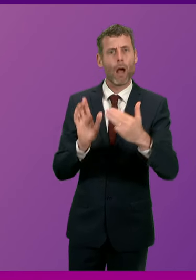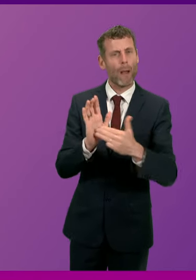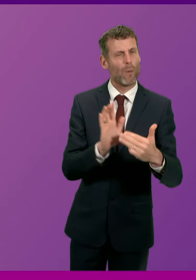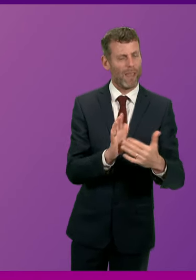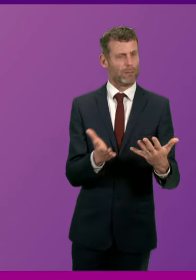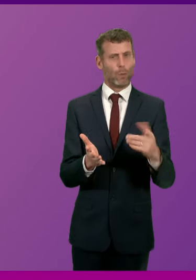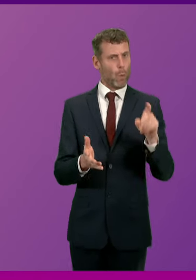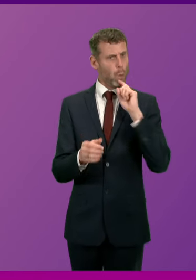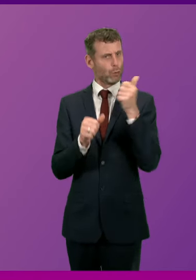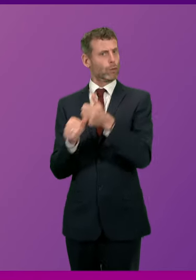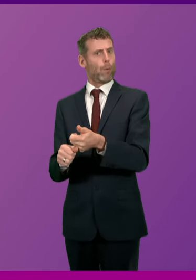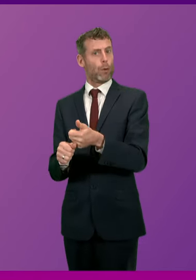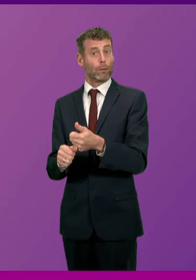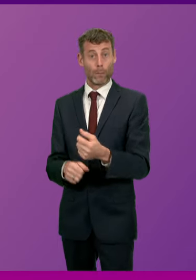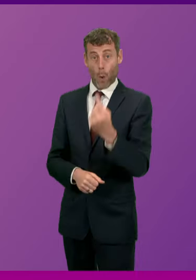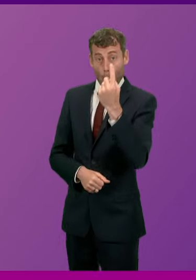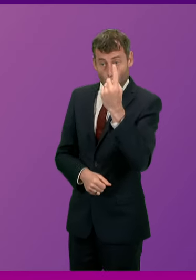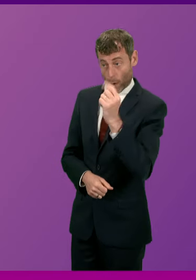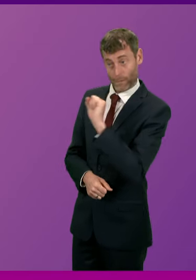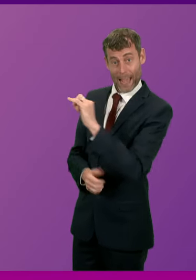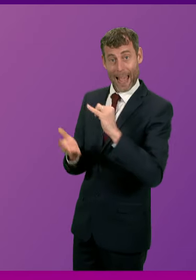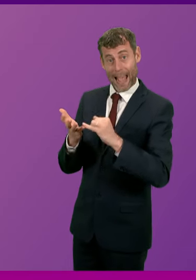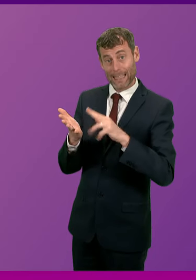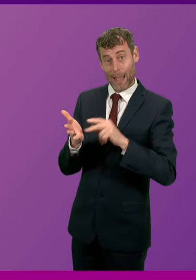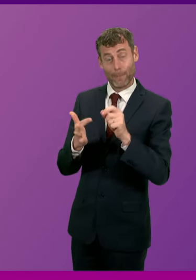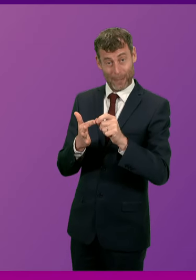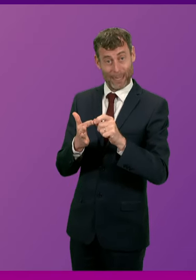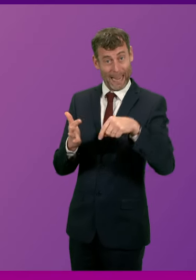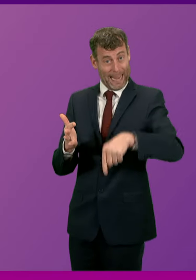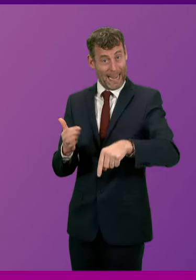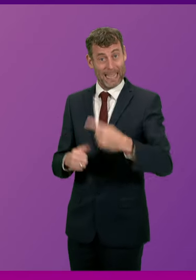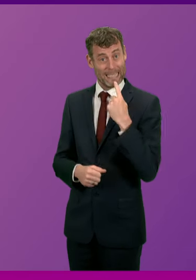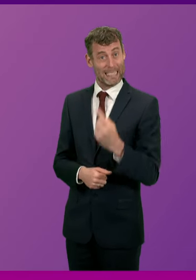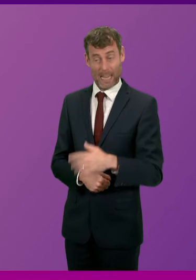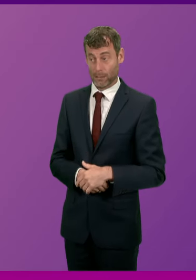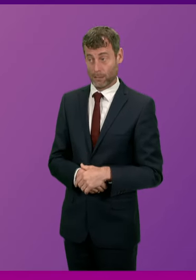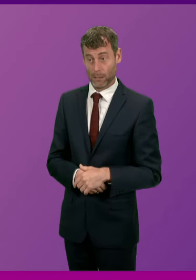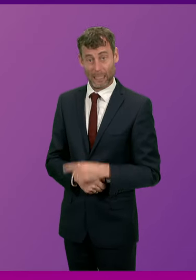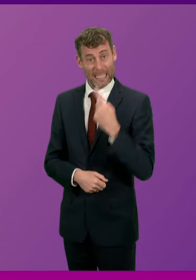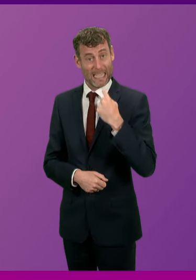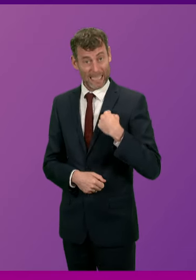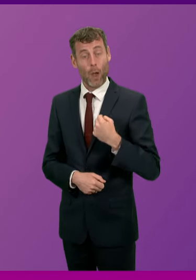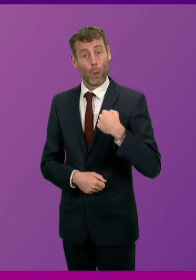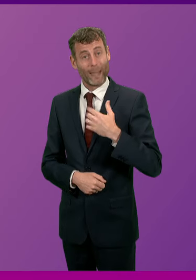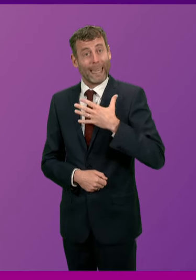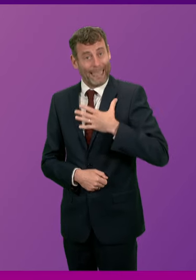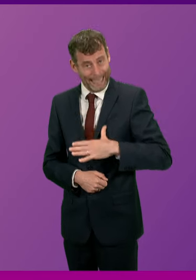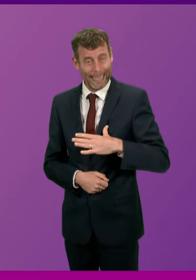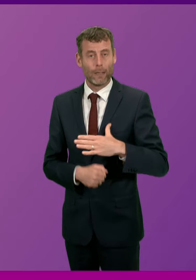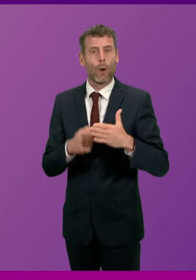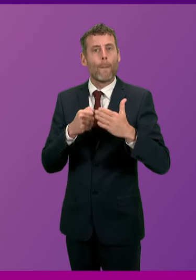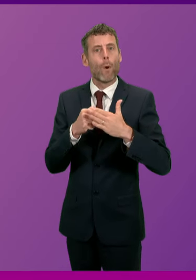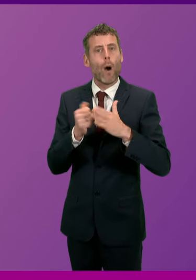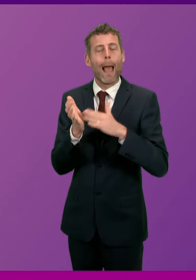one of their SNP members of this Parliament said yesterday, we actually need more MSPs like Michael